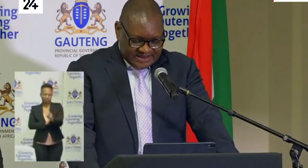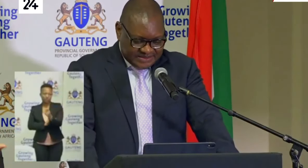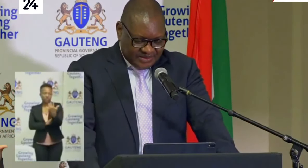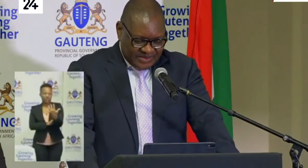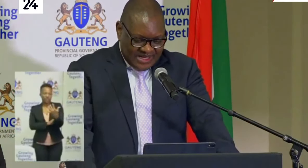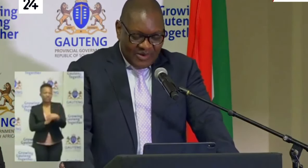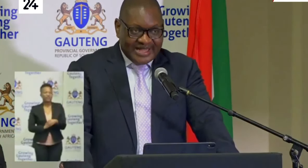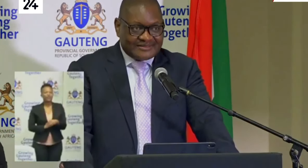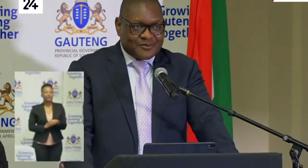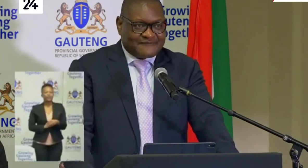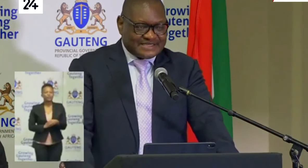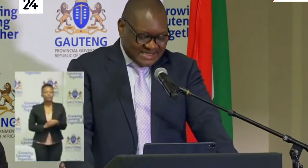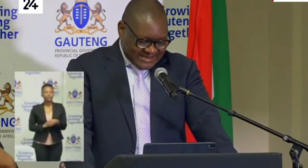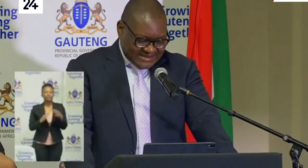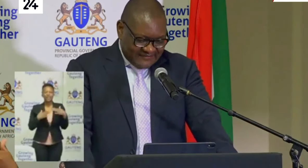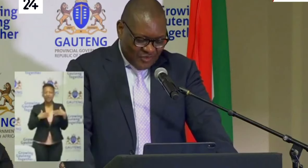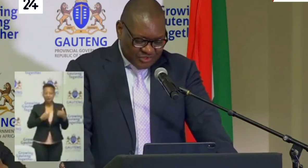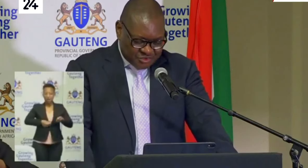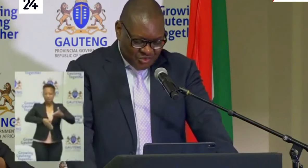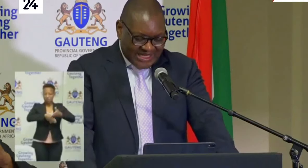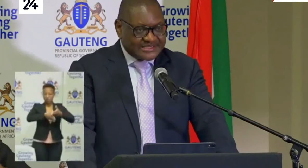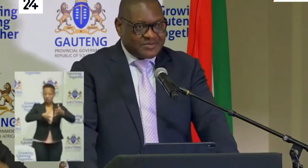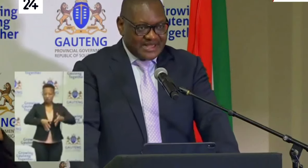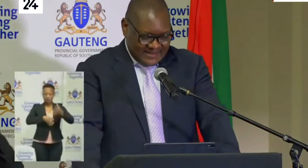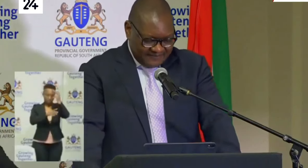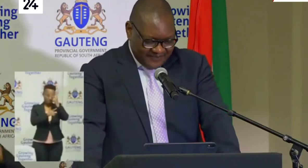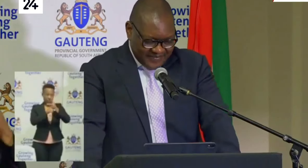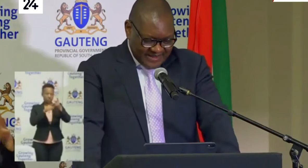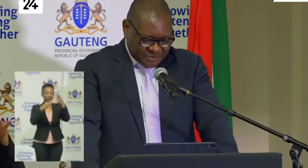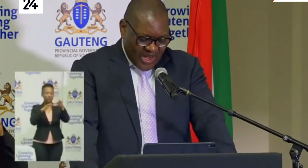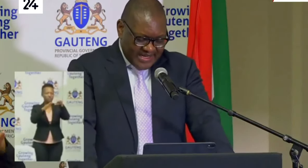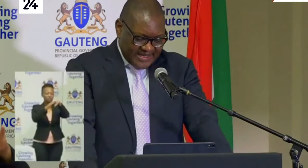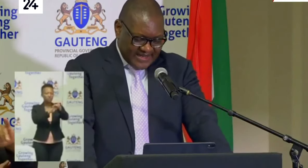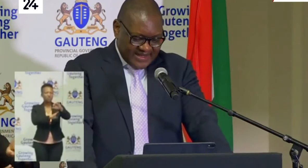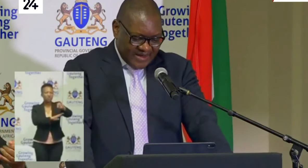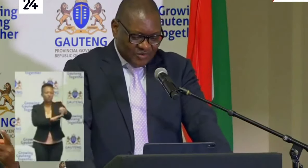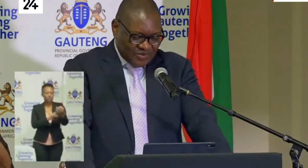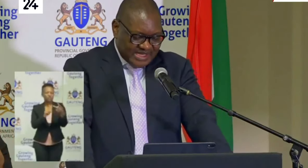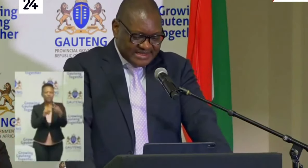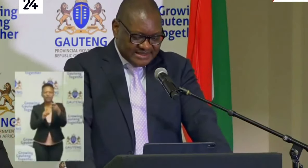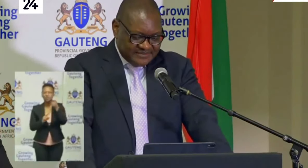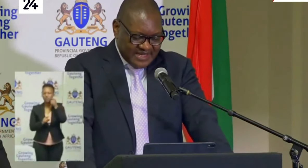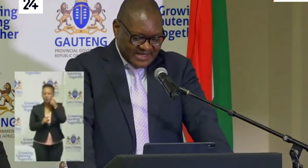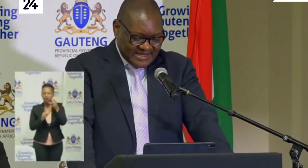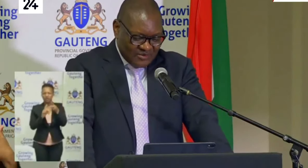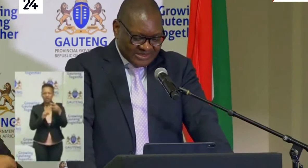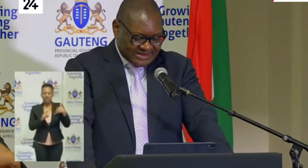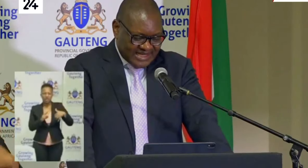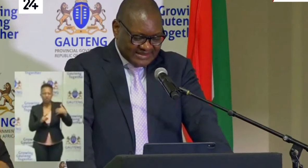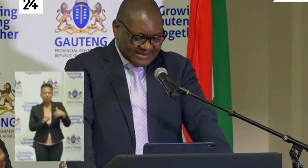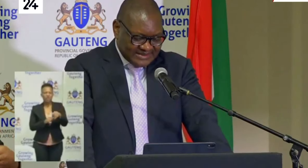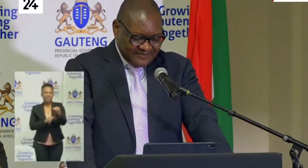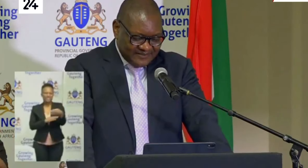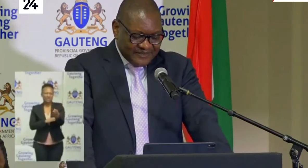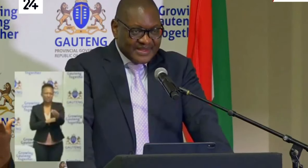So our health professionals have gone to Johannesbeck, Tsoani, Ekurule, Nisidibeng, and the West